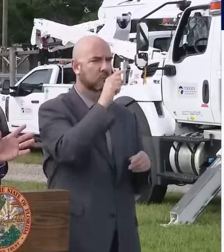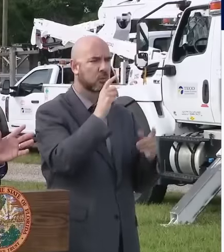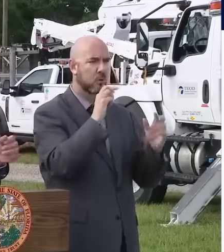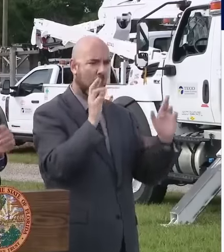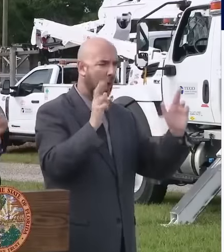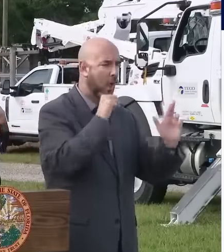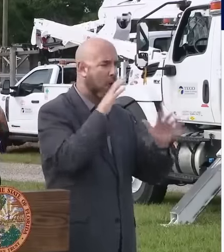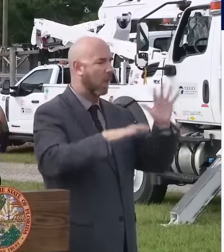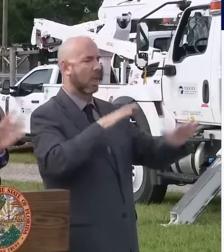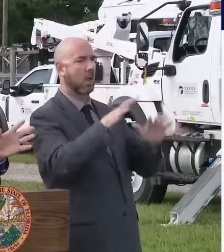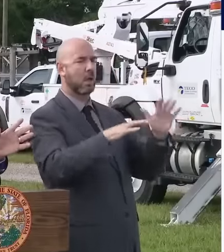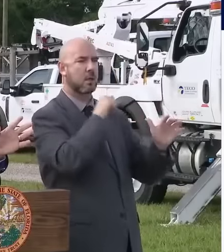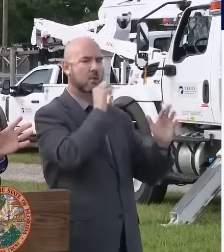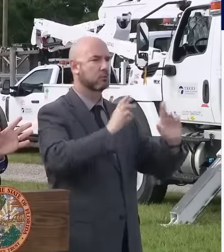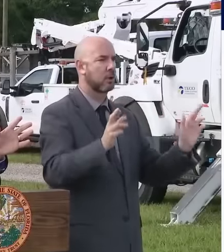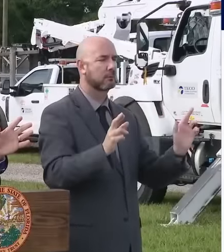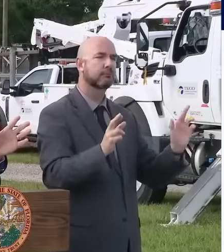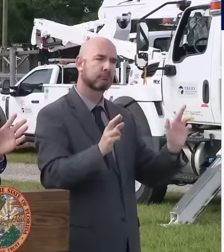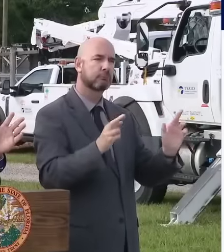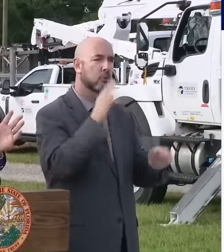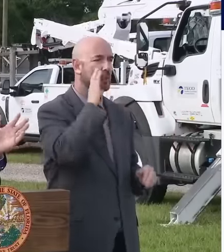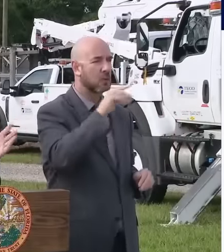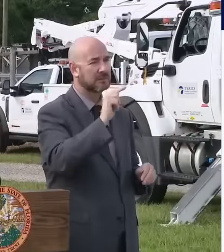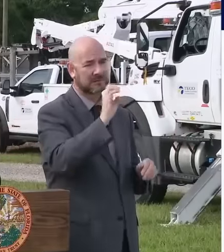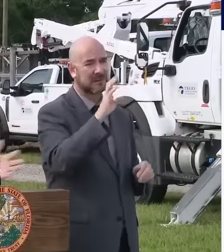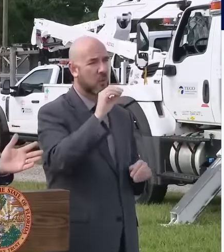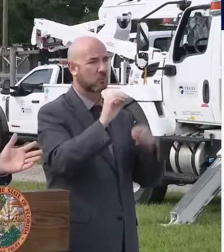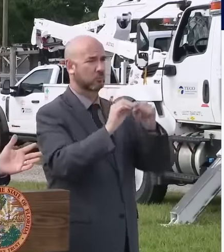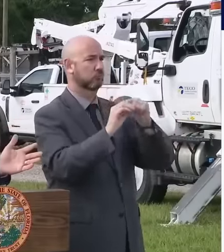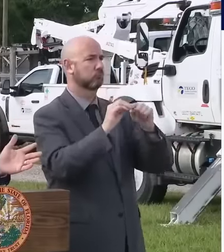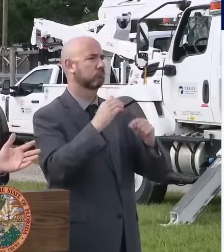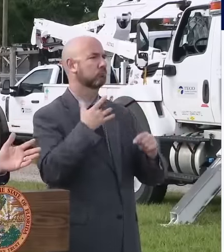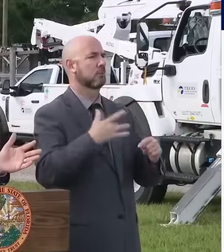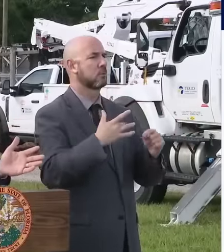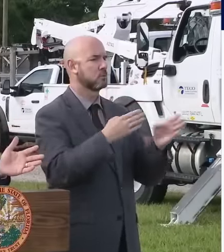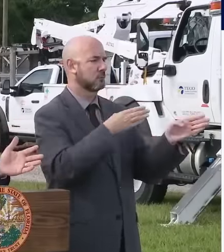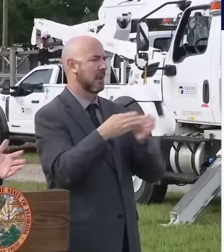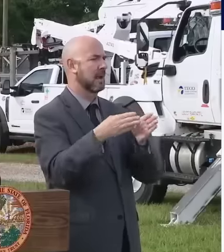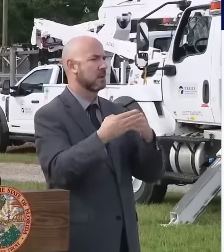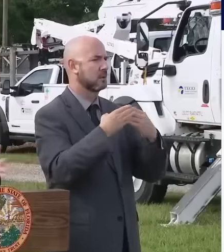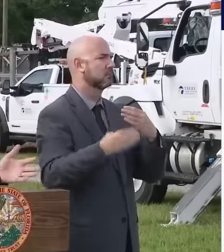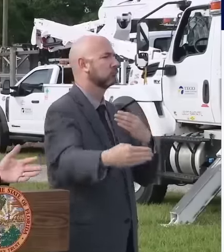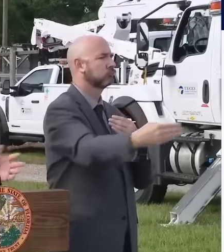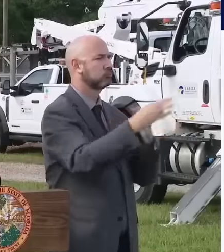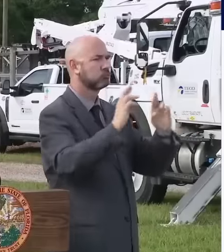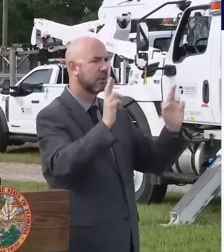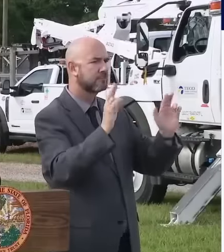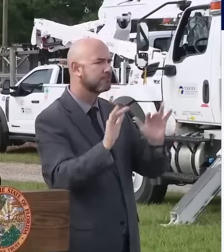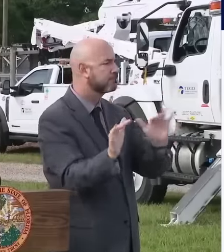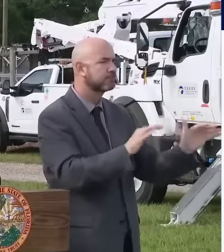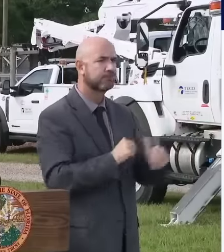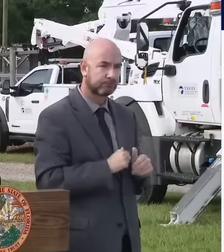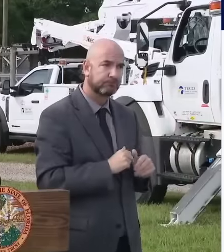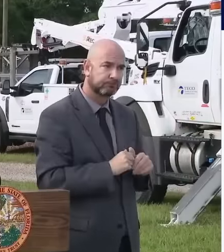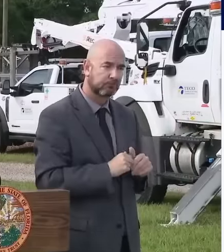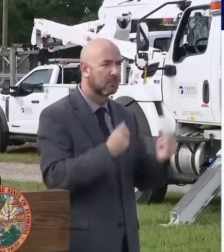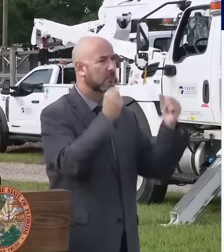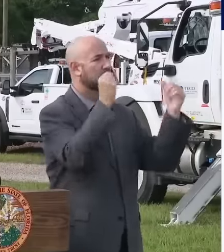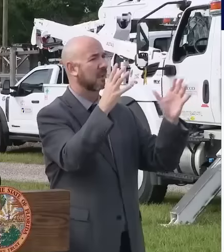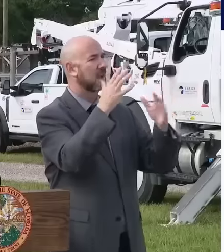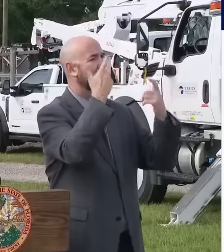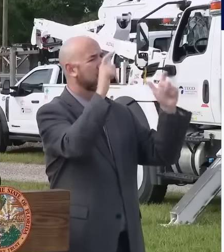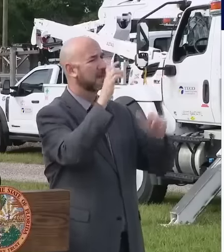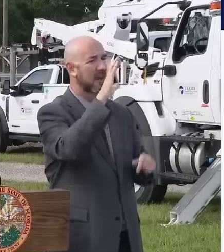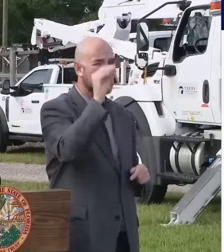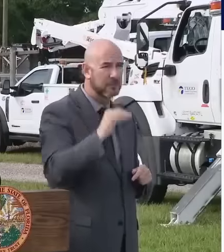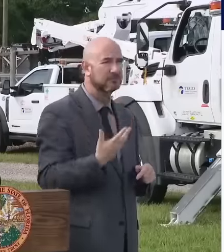know TECO is proactive. I know our other companies. I've been speaking with the major companies. I've been speaking with the electrical co